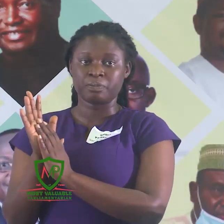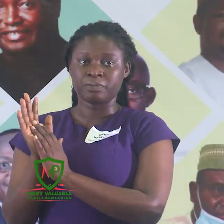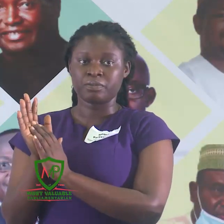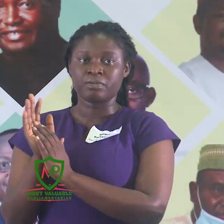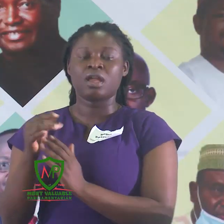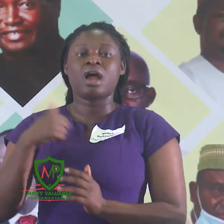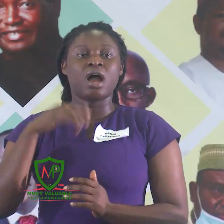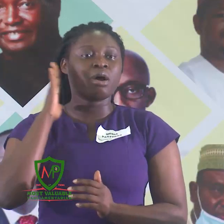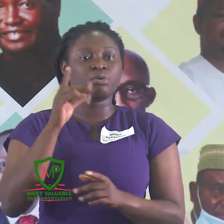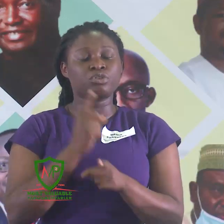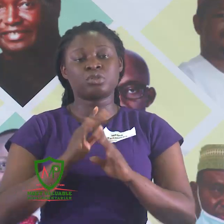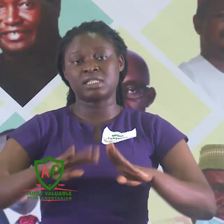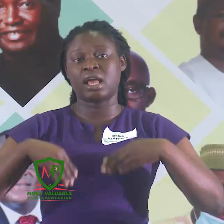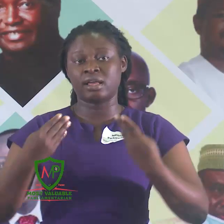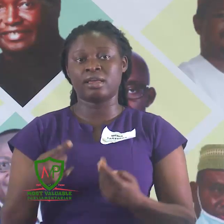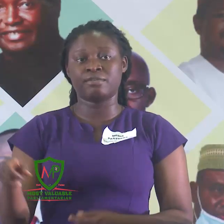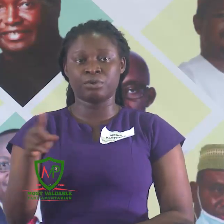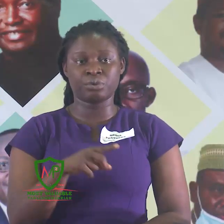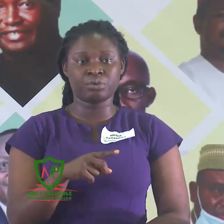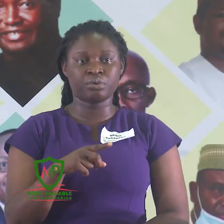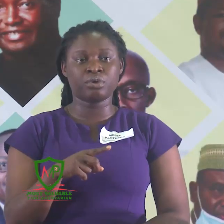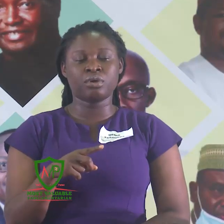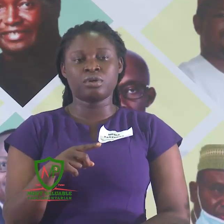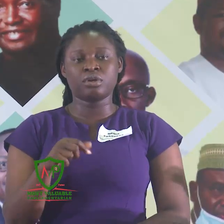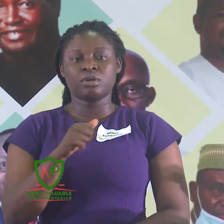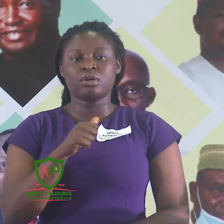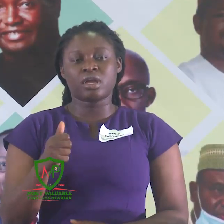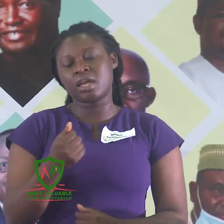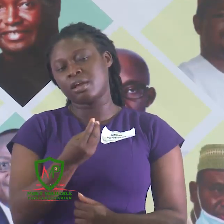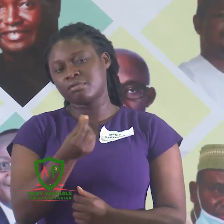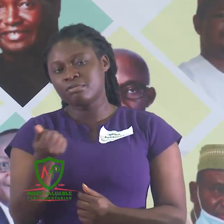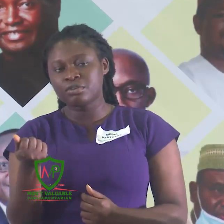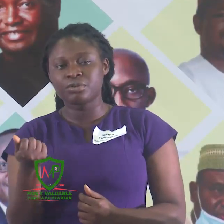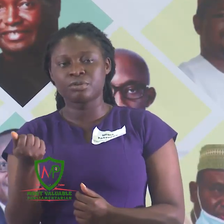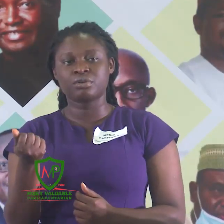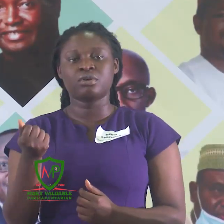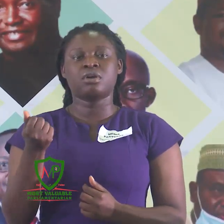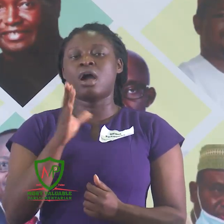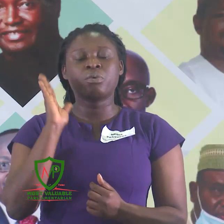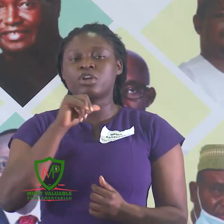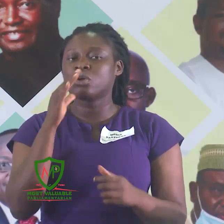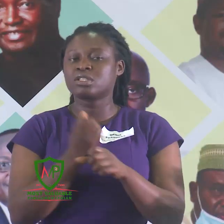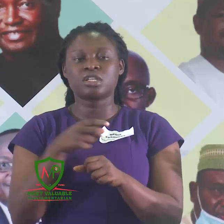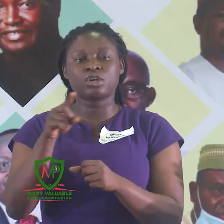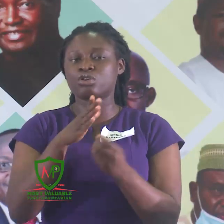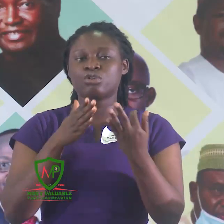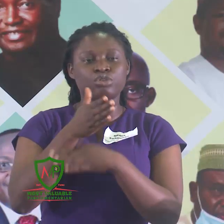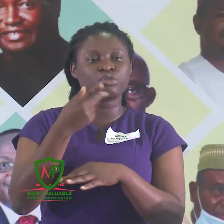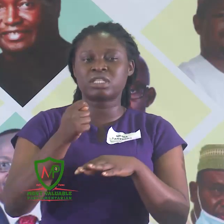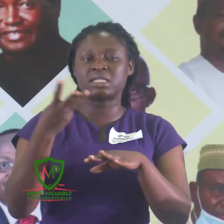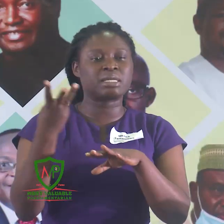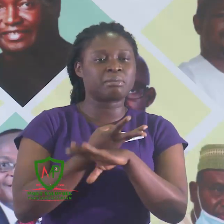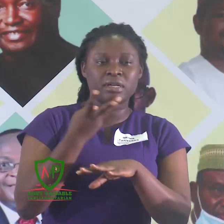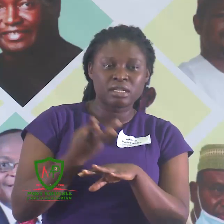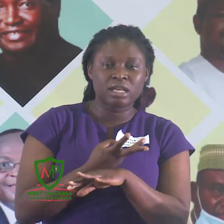I'll just give you a bird's eye view. I'll not take you through the mathematical and